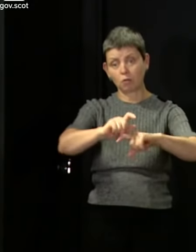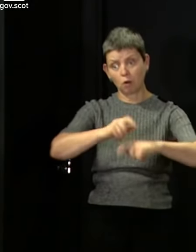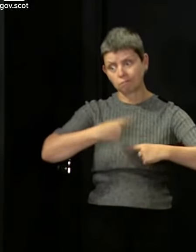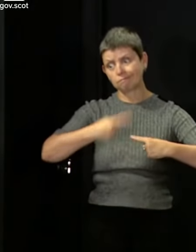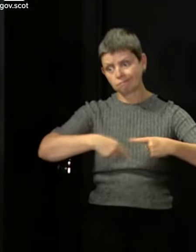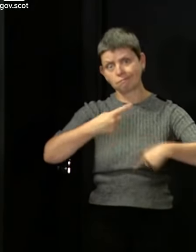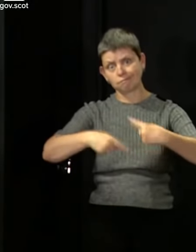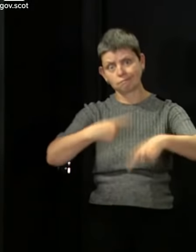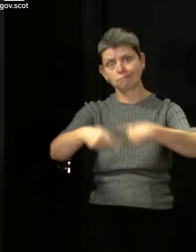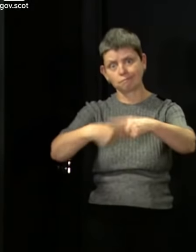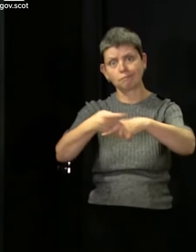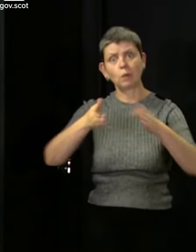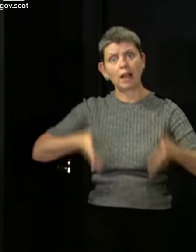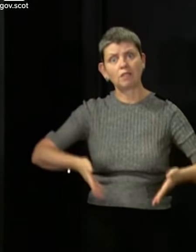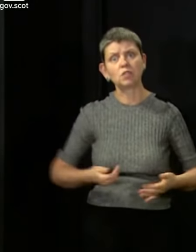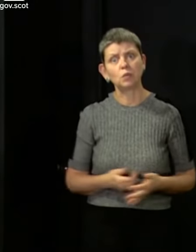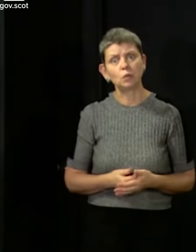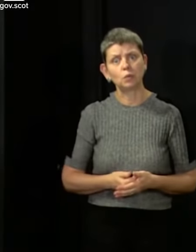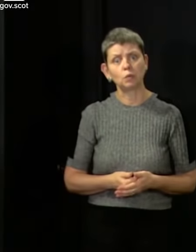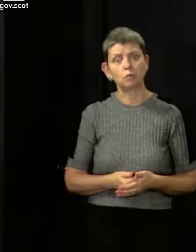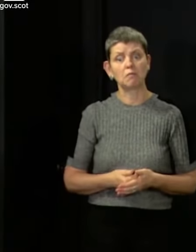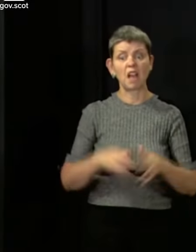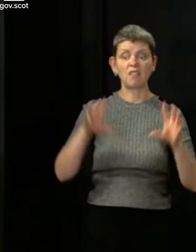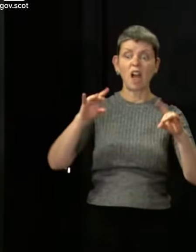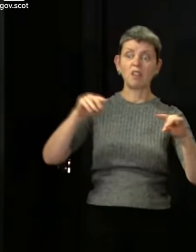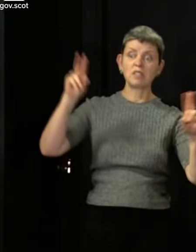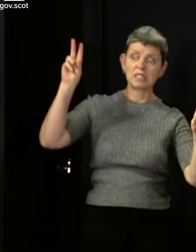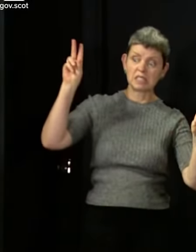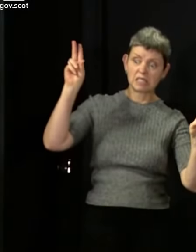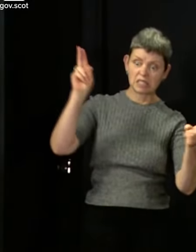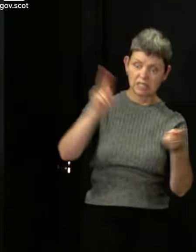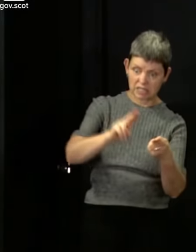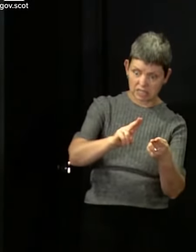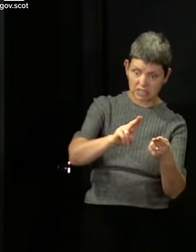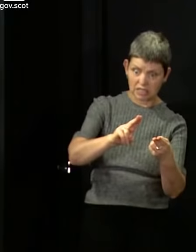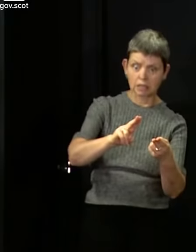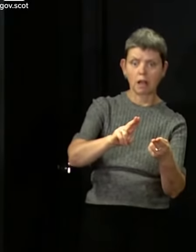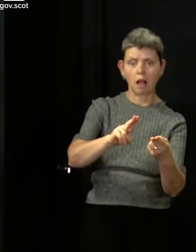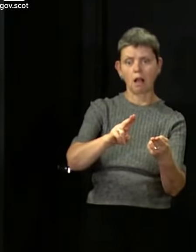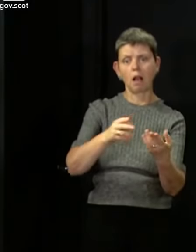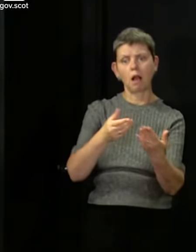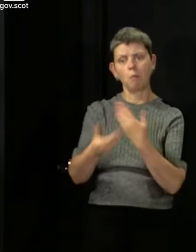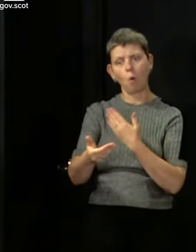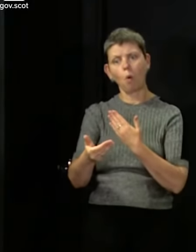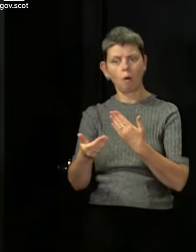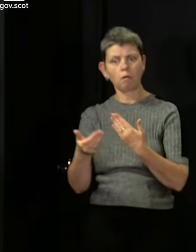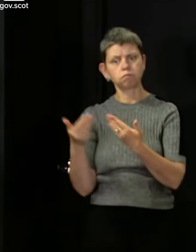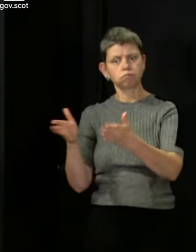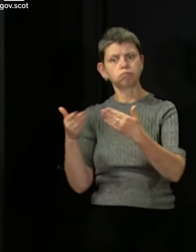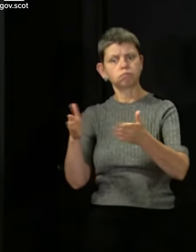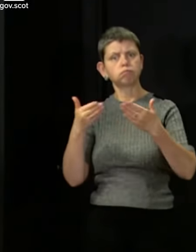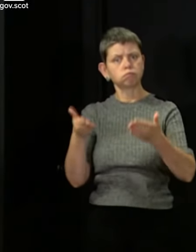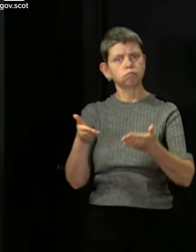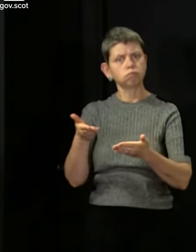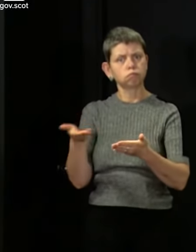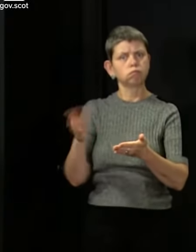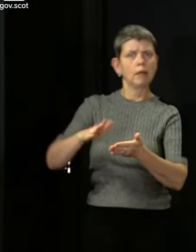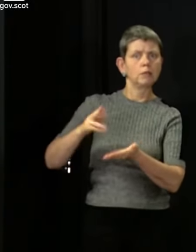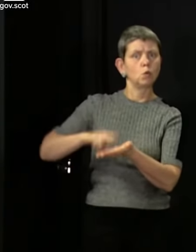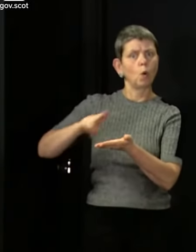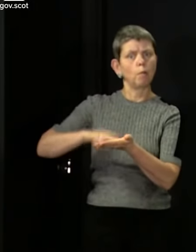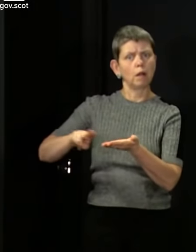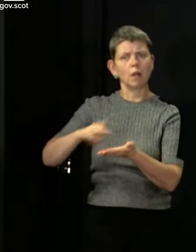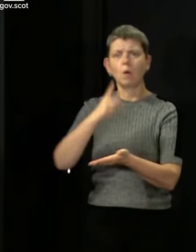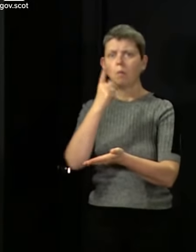What we do know is the lower we can get the levels of it, the more normality we can bring back. So there's a bit of a trade off here that the more patience we exercise